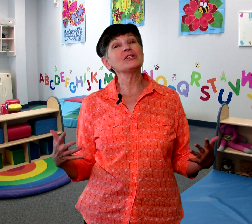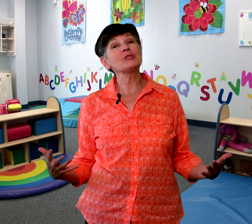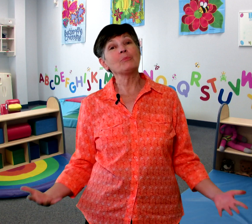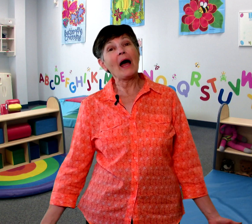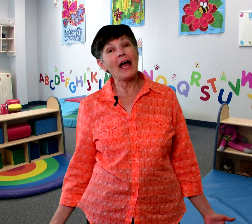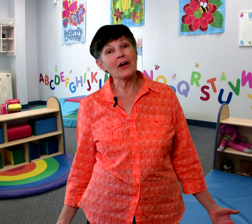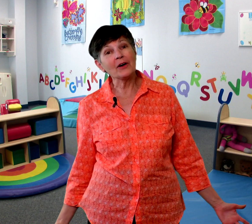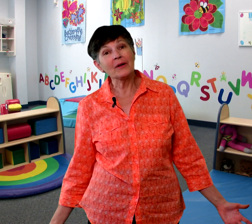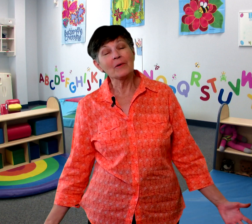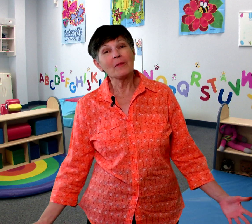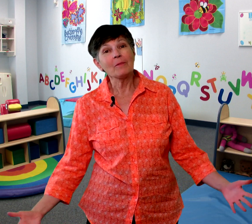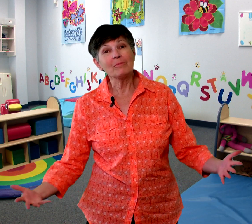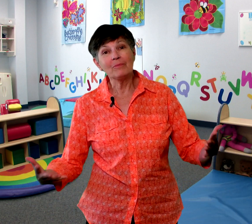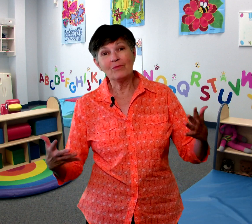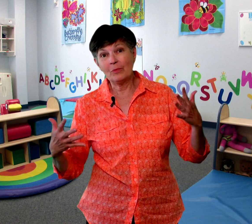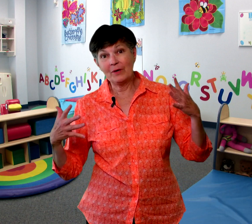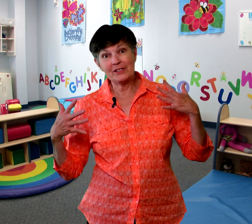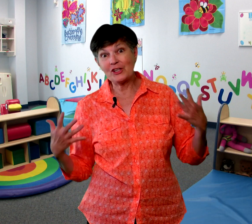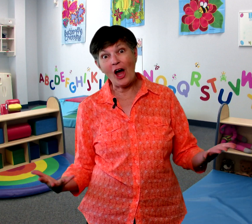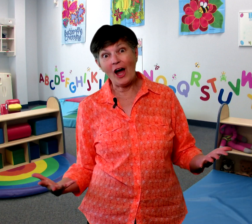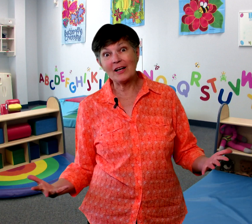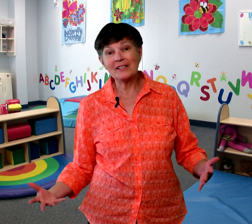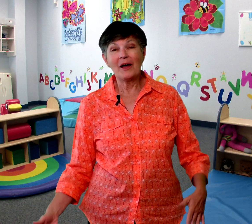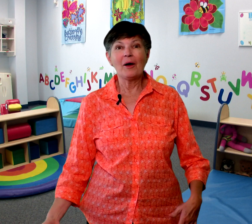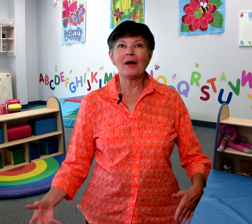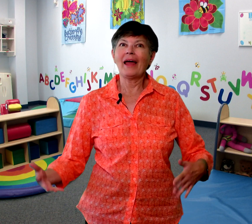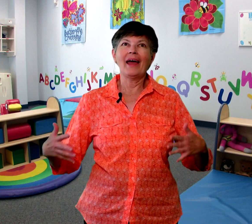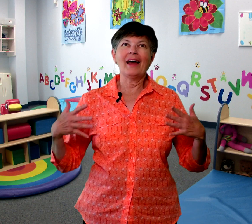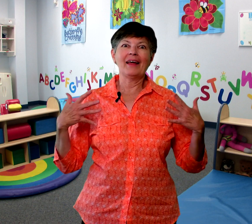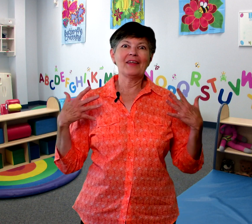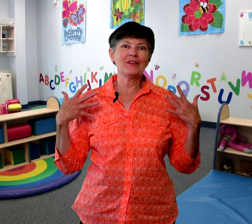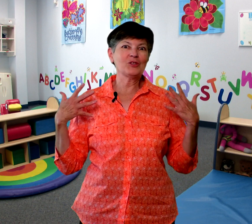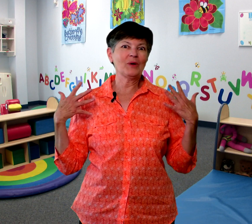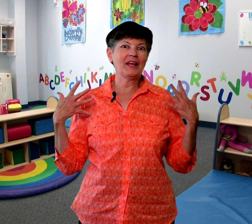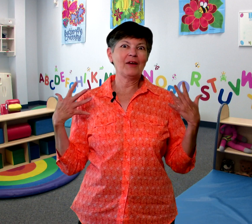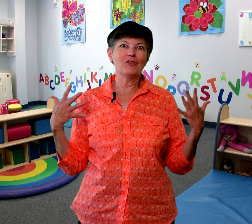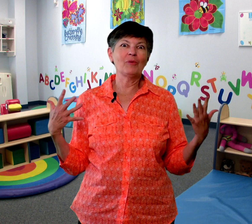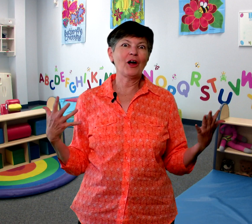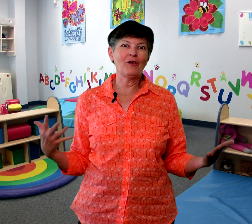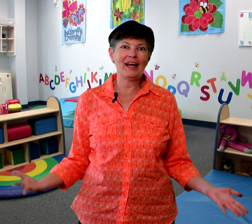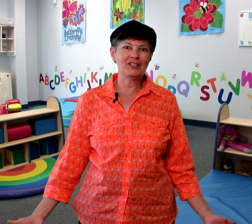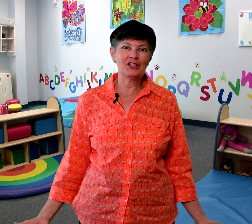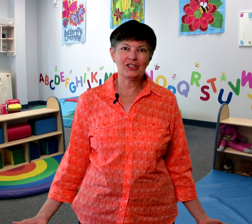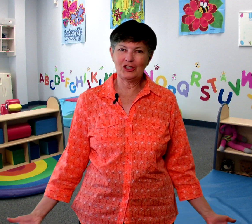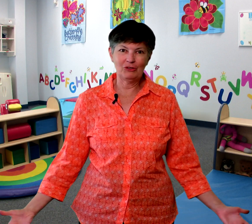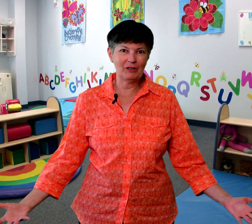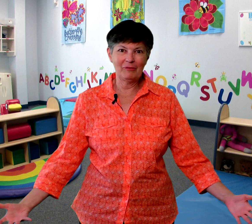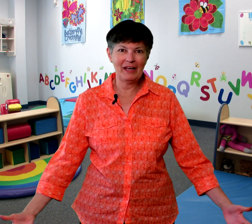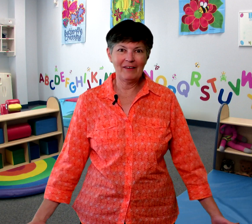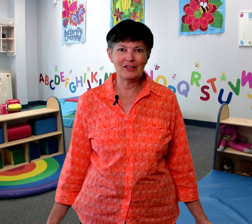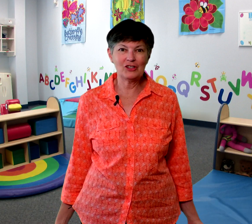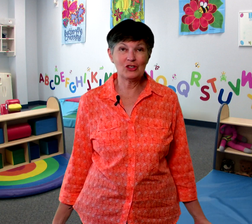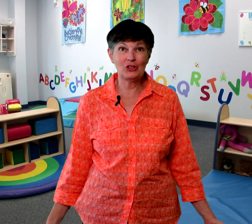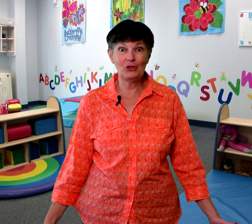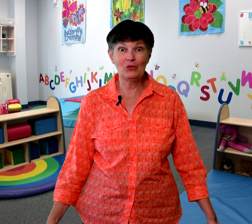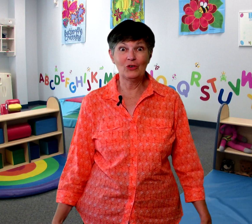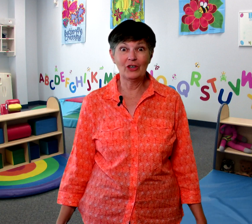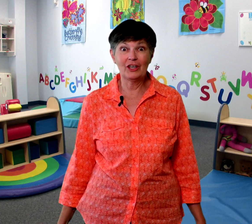inspired with songs and I think this one came from our grandchildren we have these two really